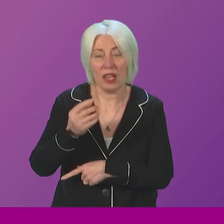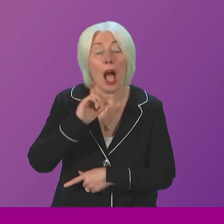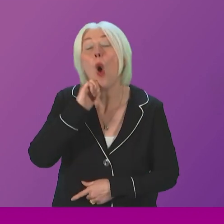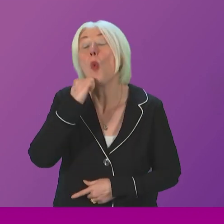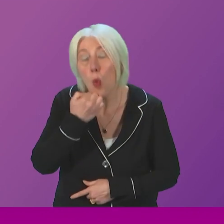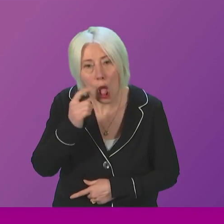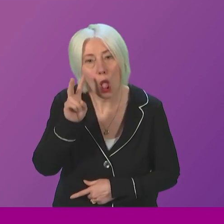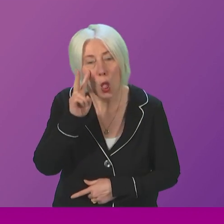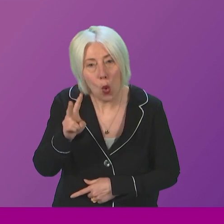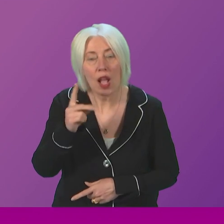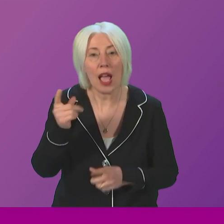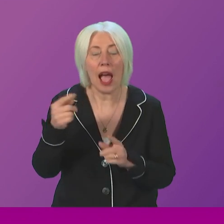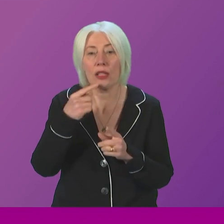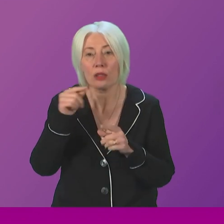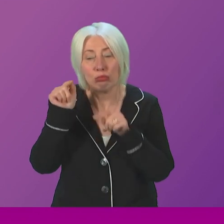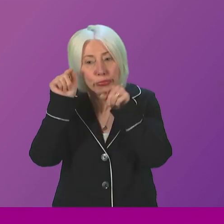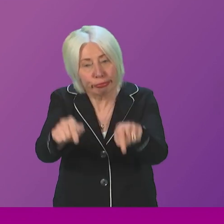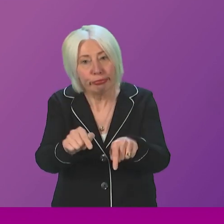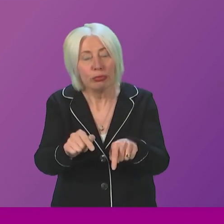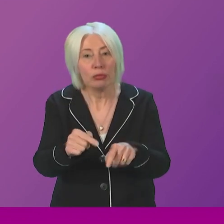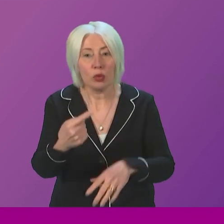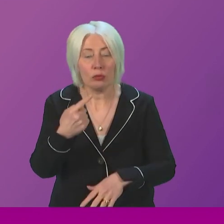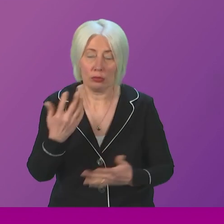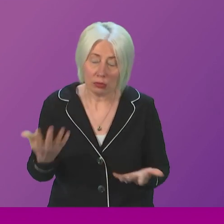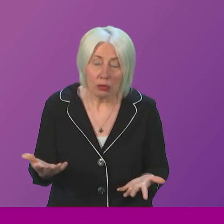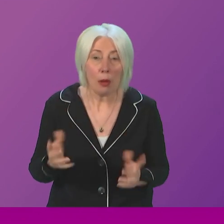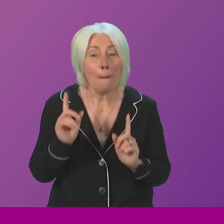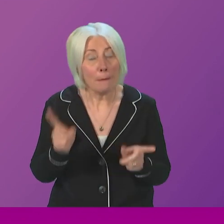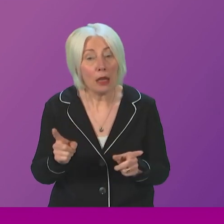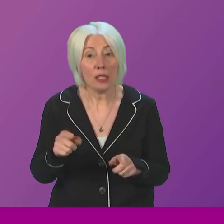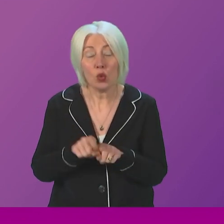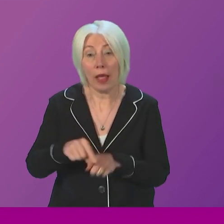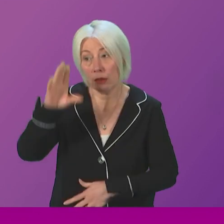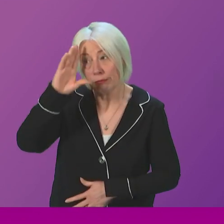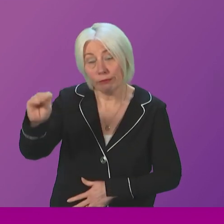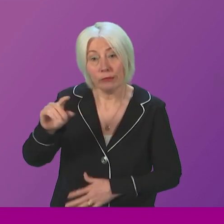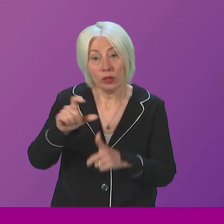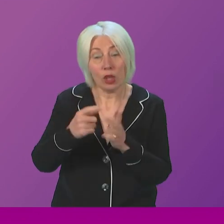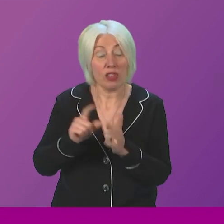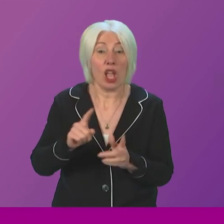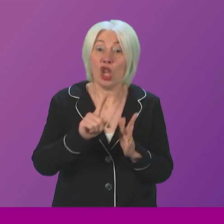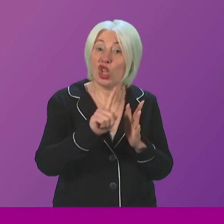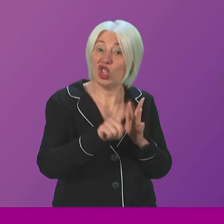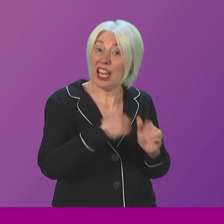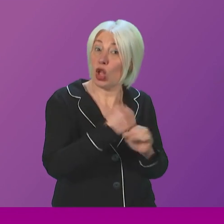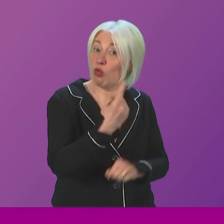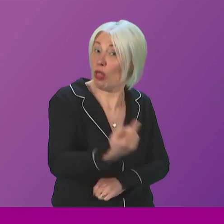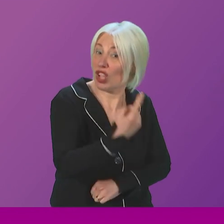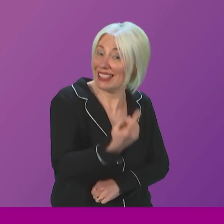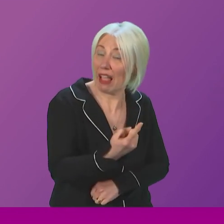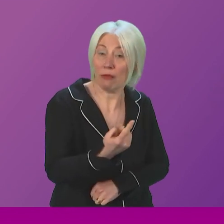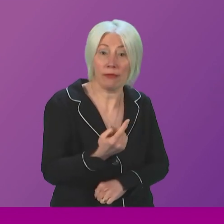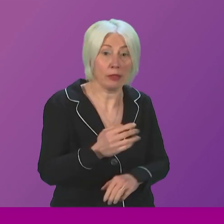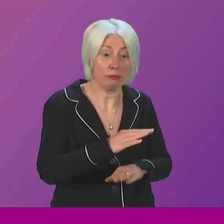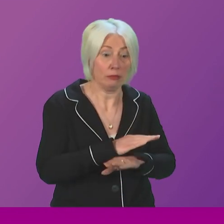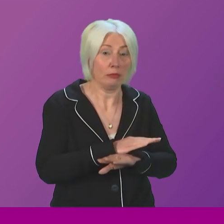the accusations that are being made. But what I would say to Douglas Ross, of course, is that Jenny Galruth was not, and